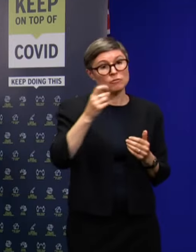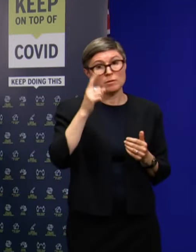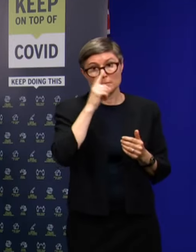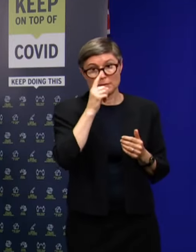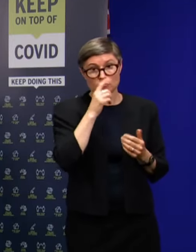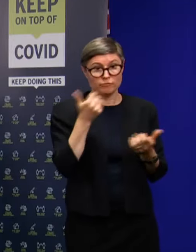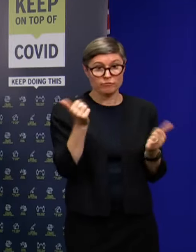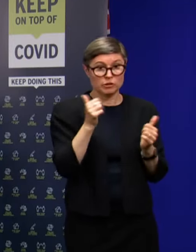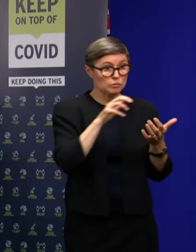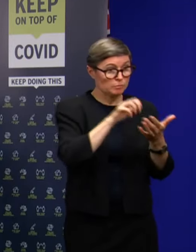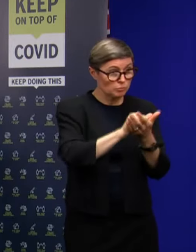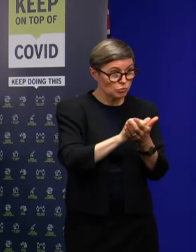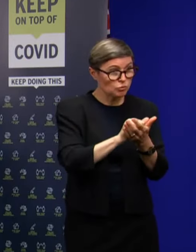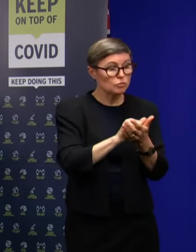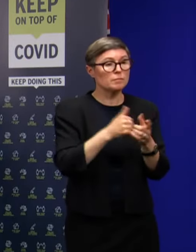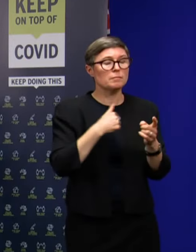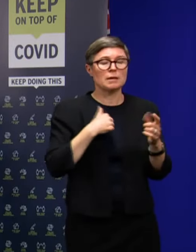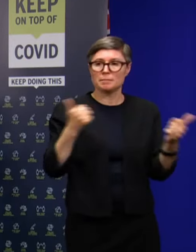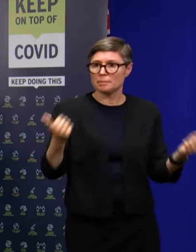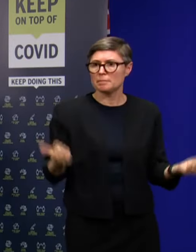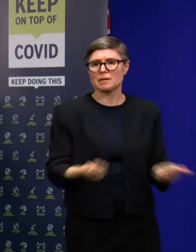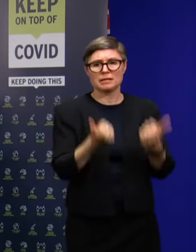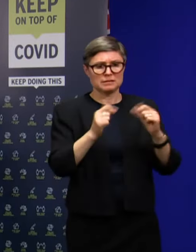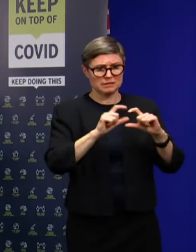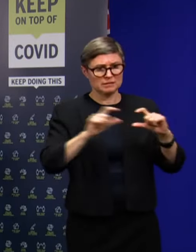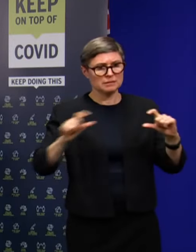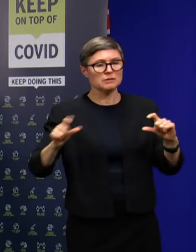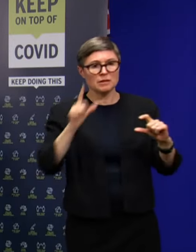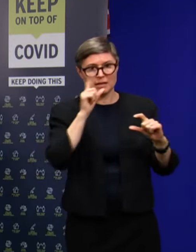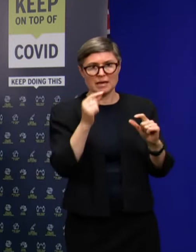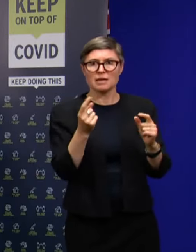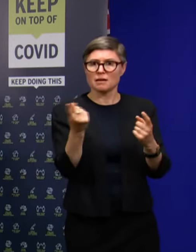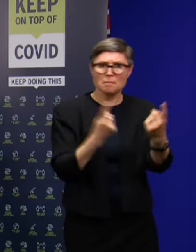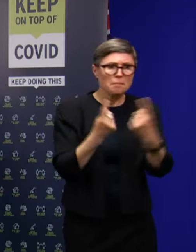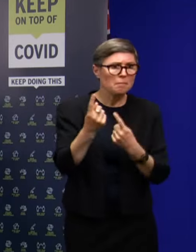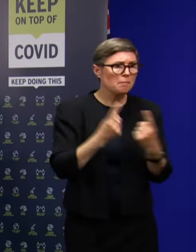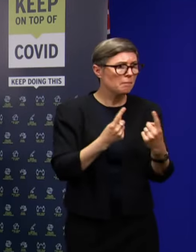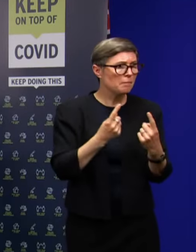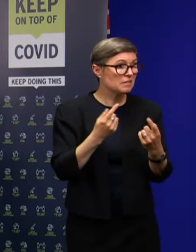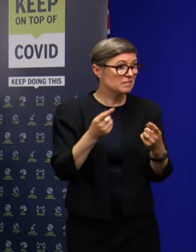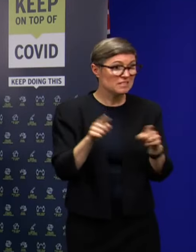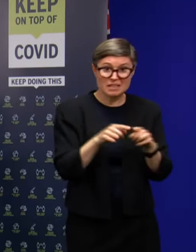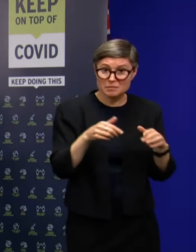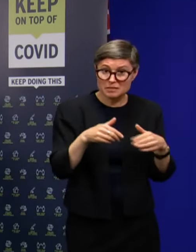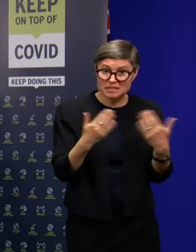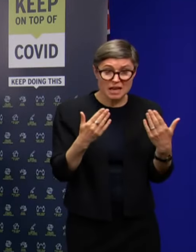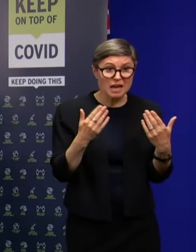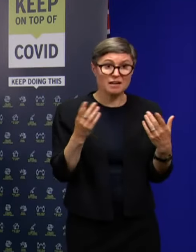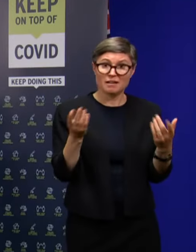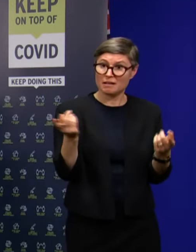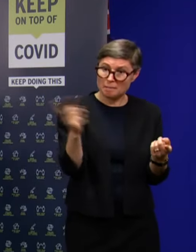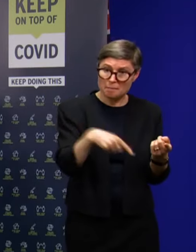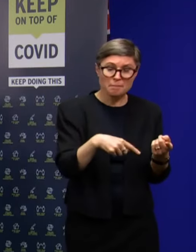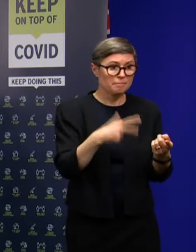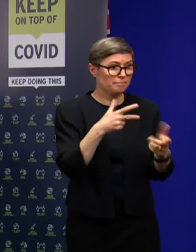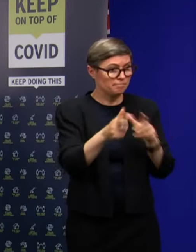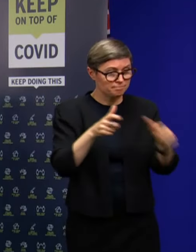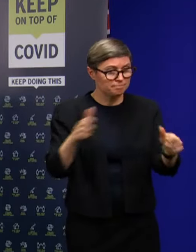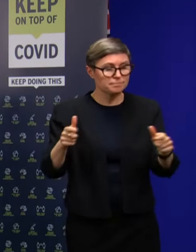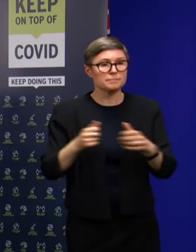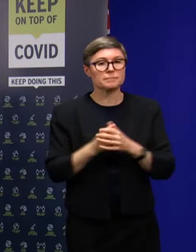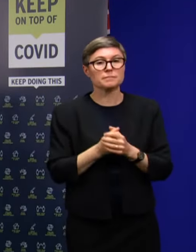the three days, but we also have lots of additional capacity for anyone to walk in on the day without a booking and get vaccinated.